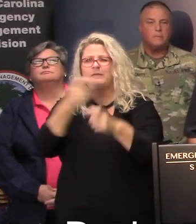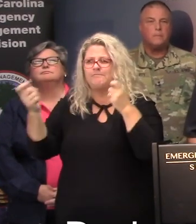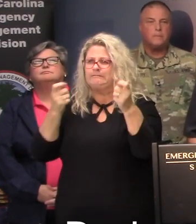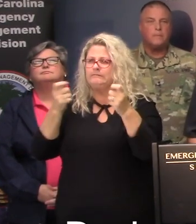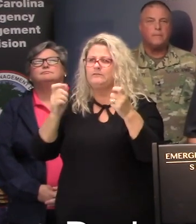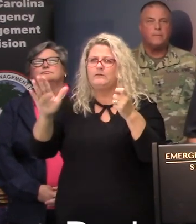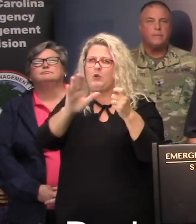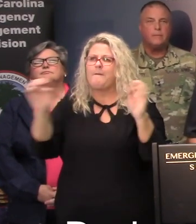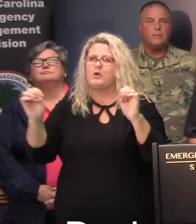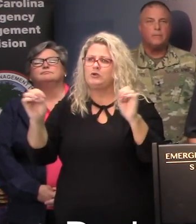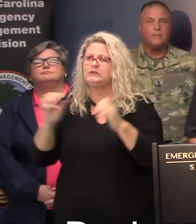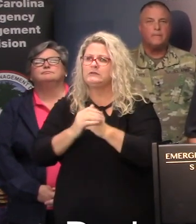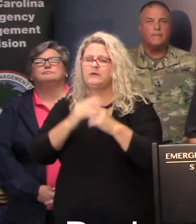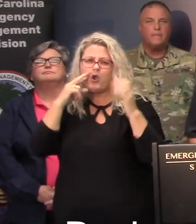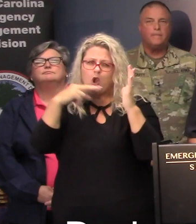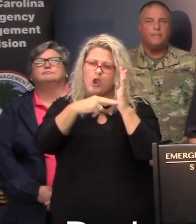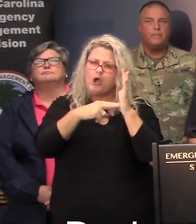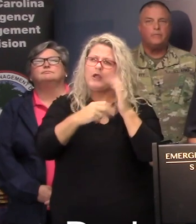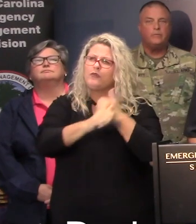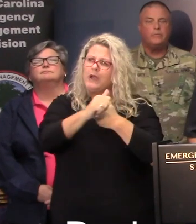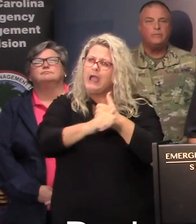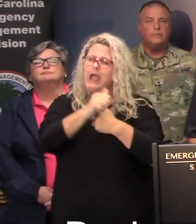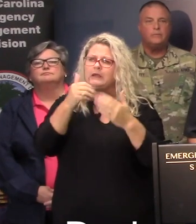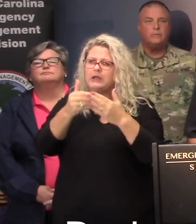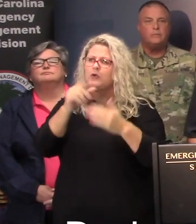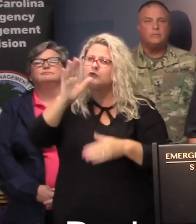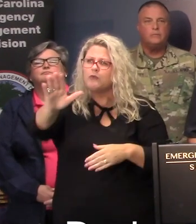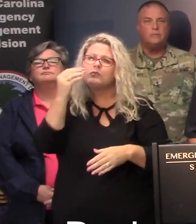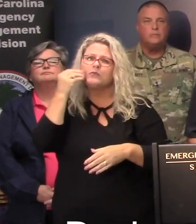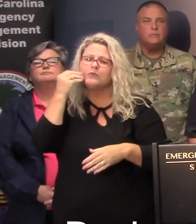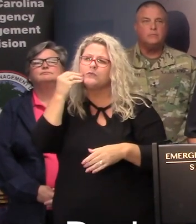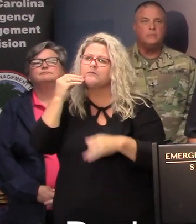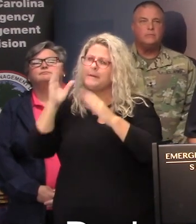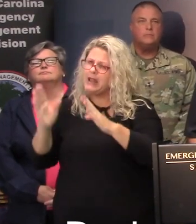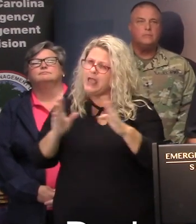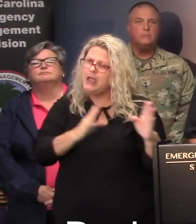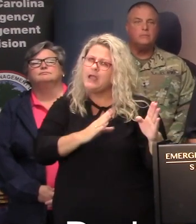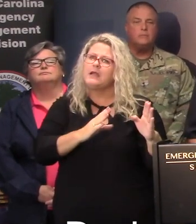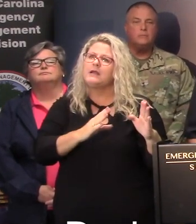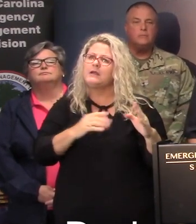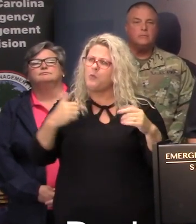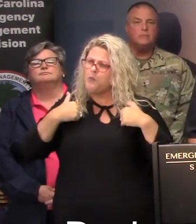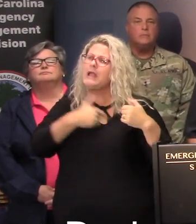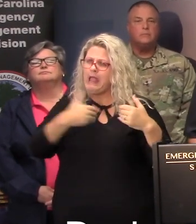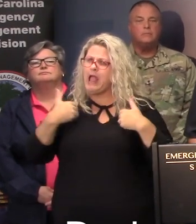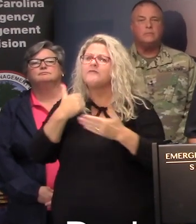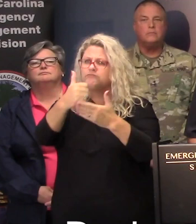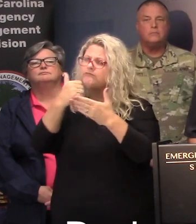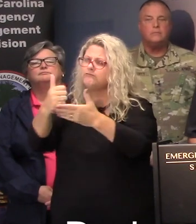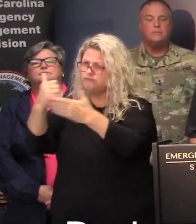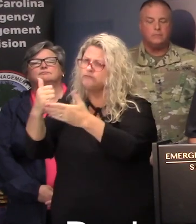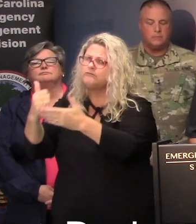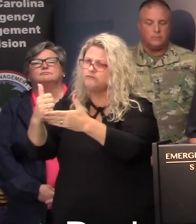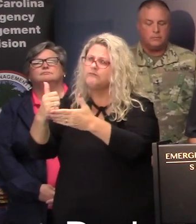Uh, take a look at the threats that you might be affected by, make the appropriate plans, and we've got some tools for you to use, uh, to help you